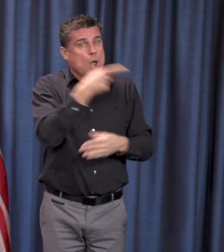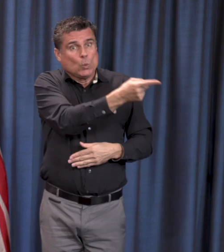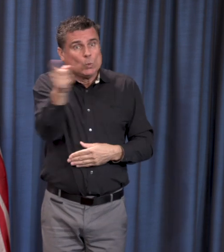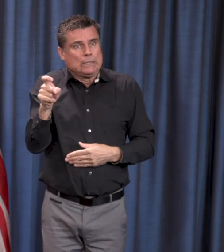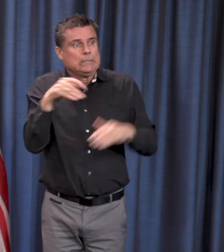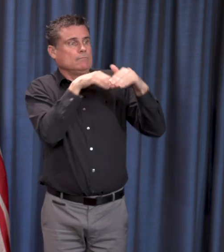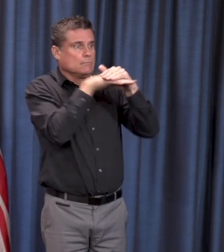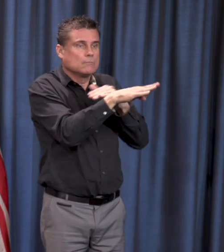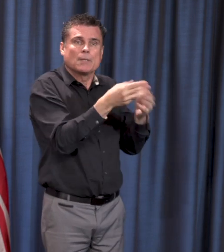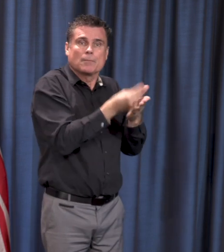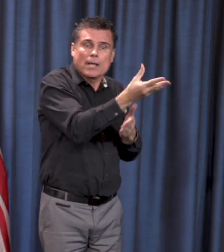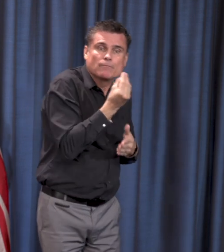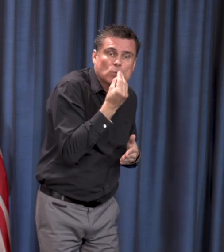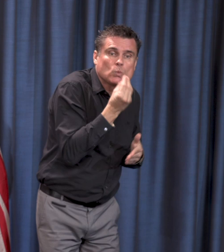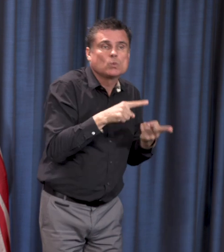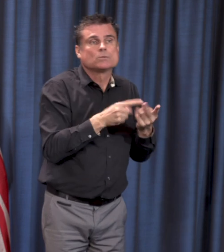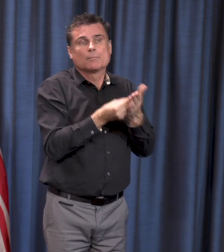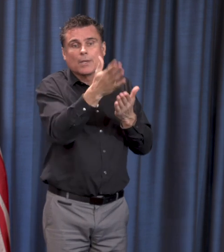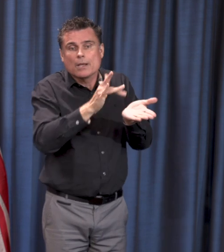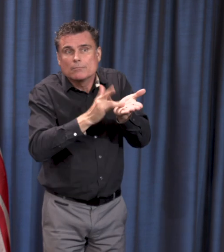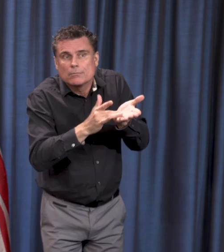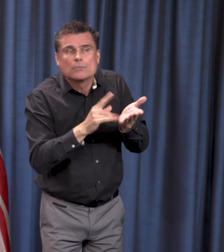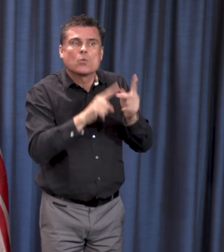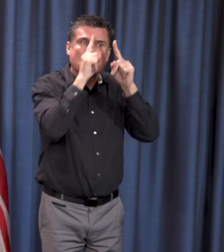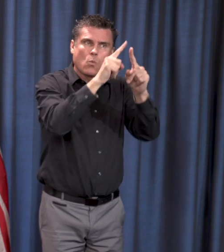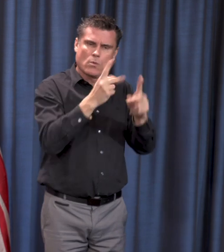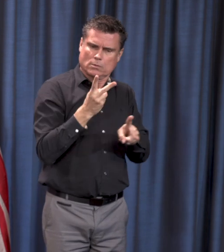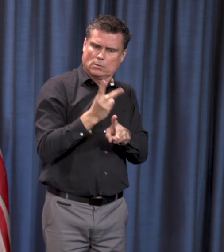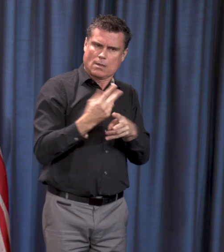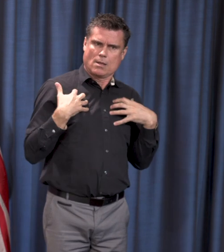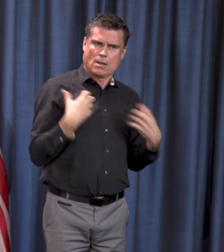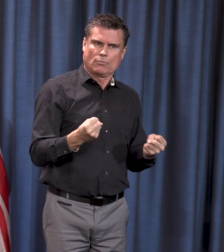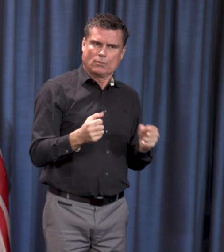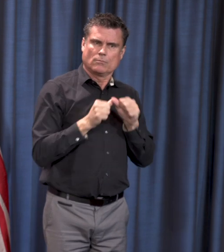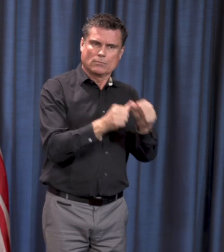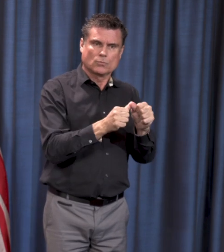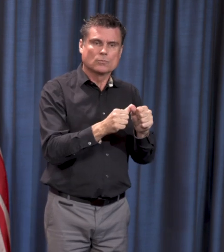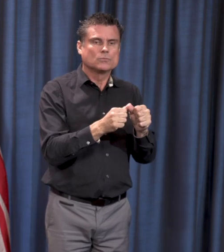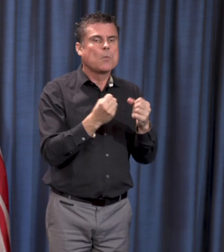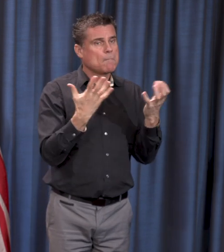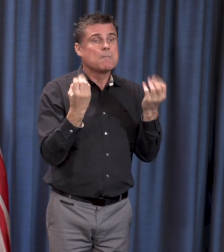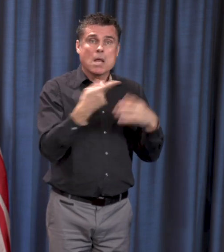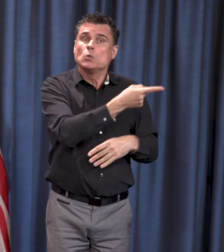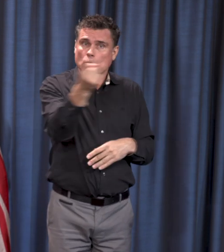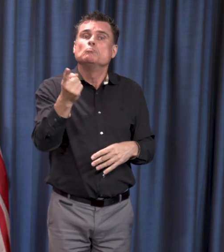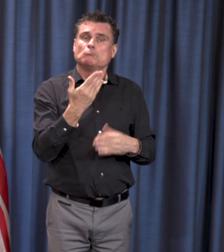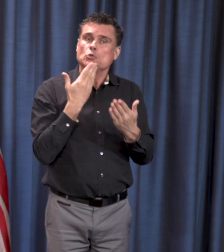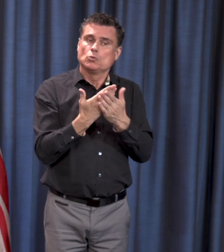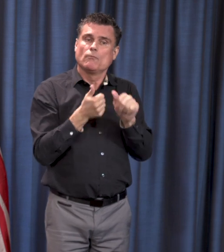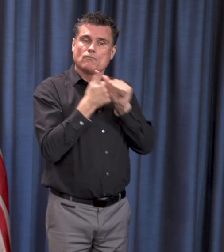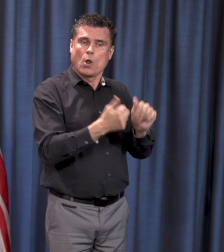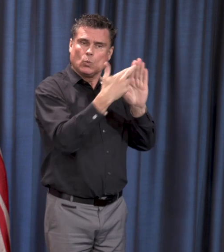places are taking those measures and I'm really heartened by that. So we'll be working with them to make sure that we have those things in place